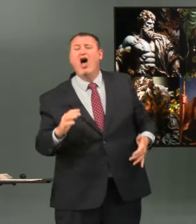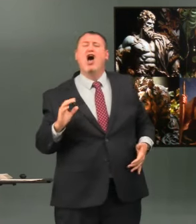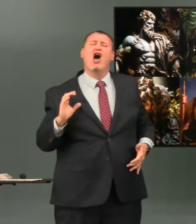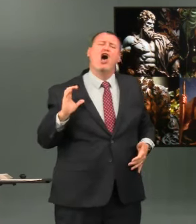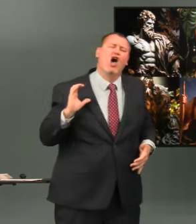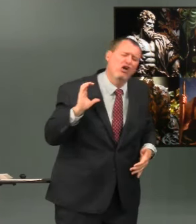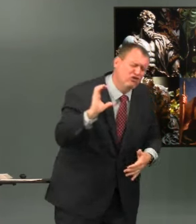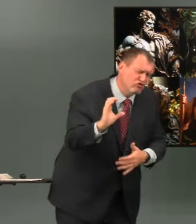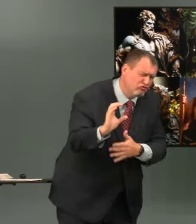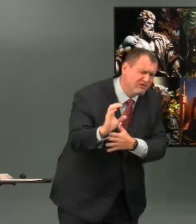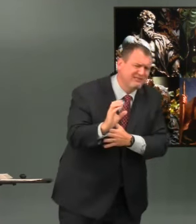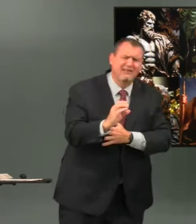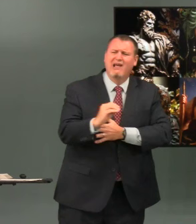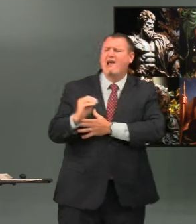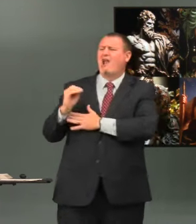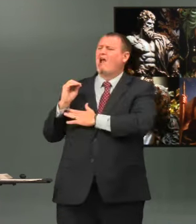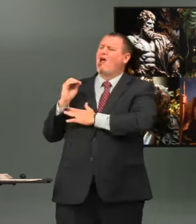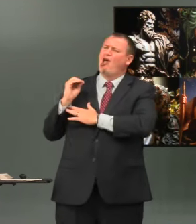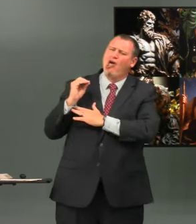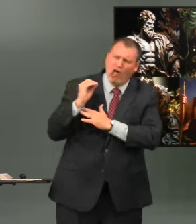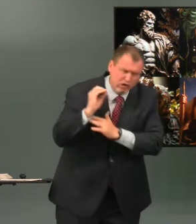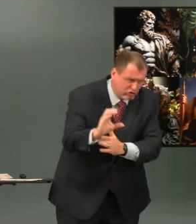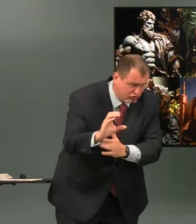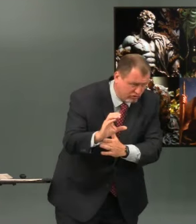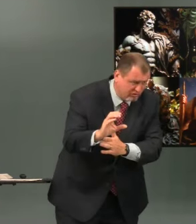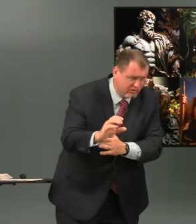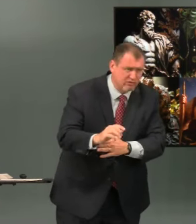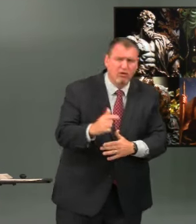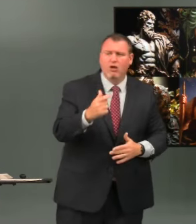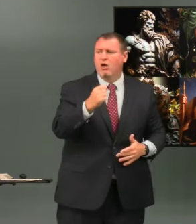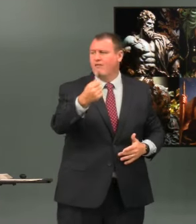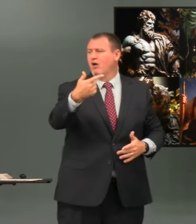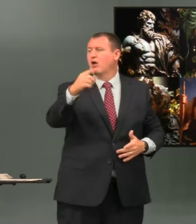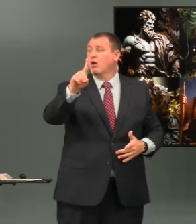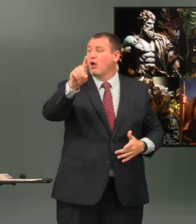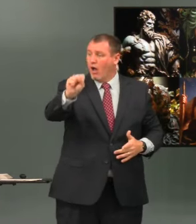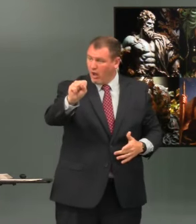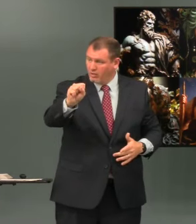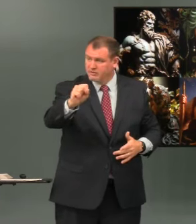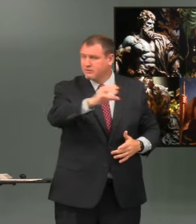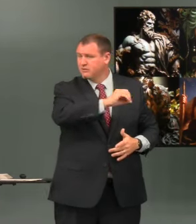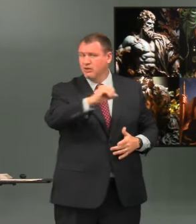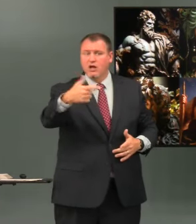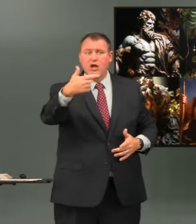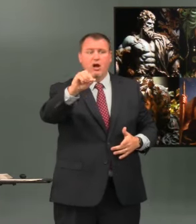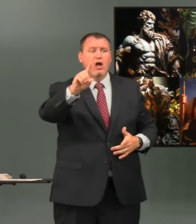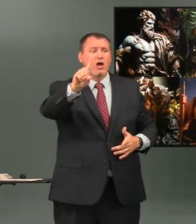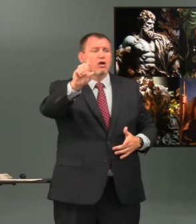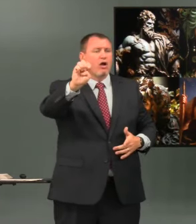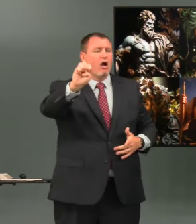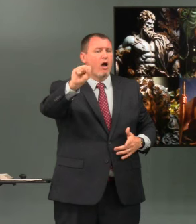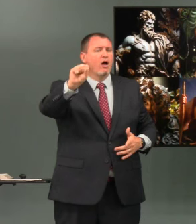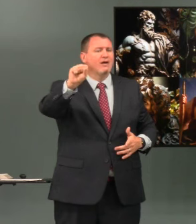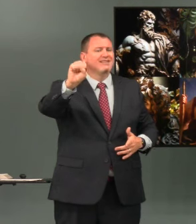hundreds and hundreds of little gods and